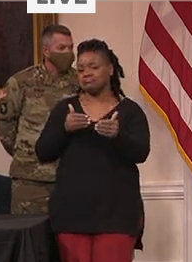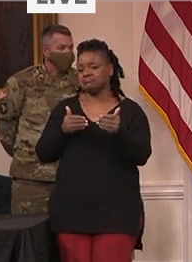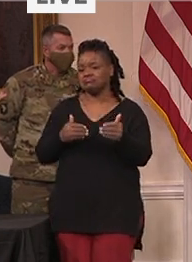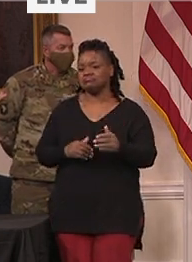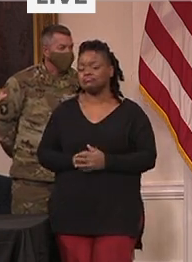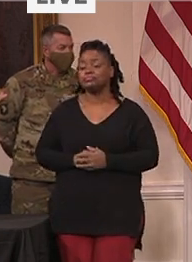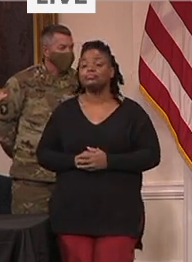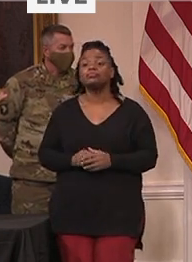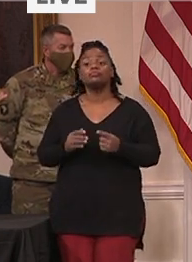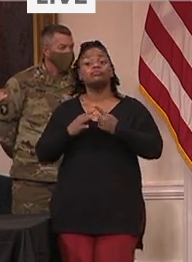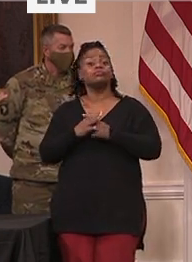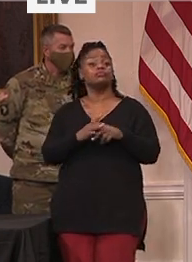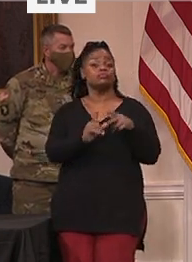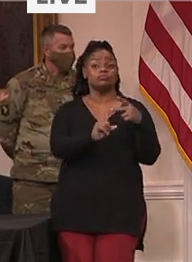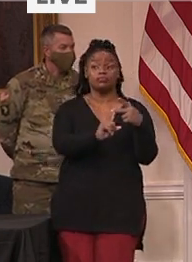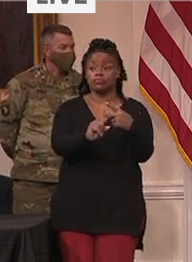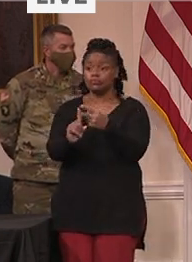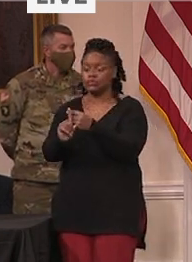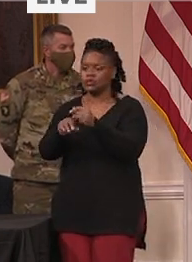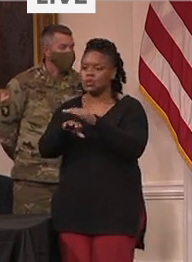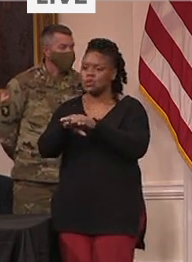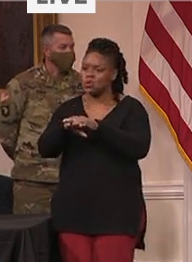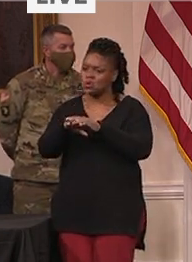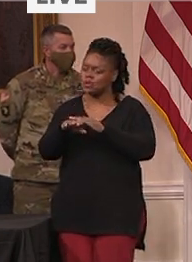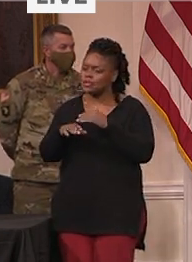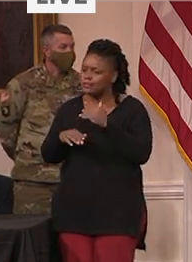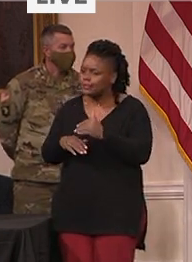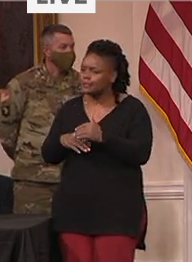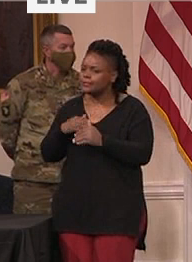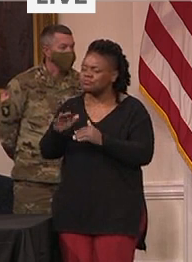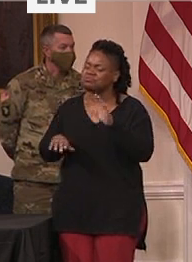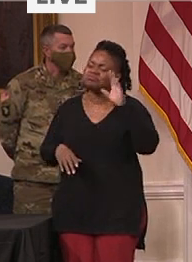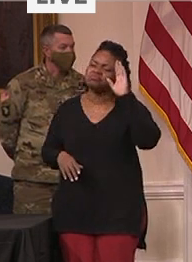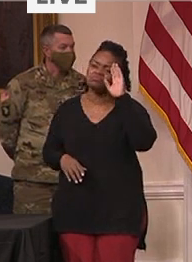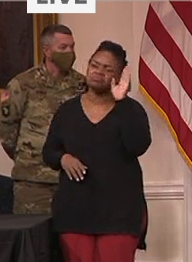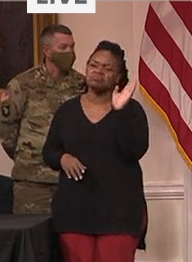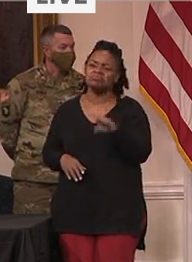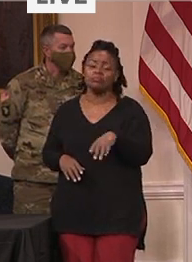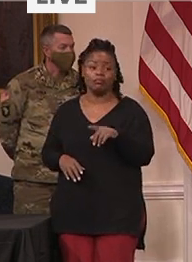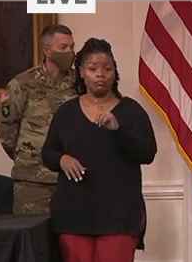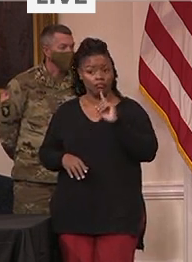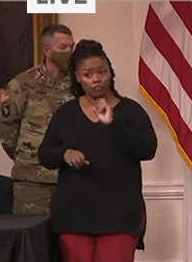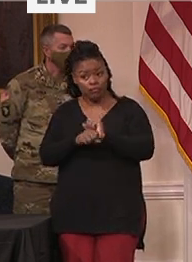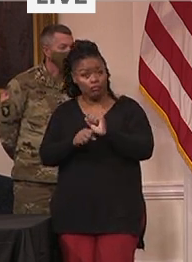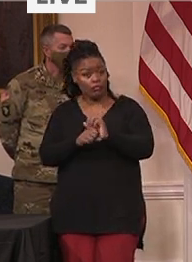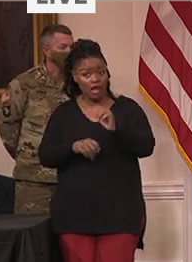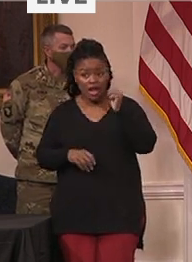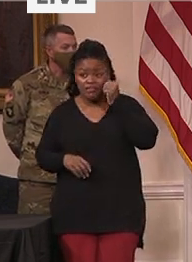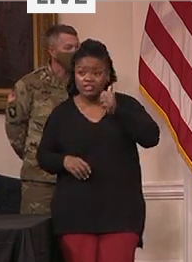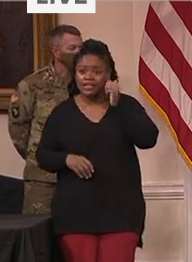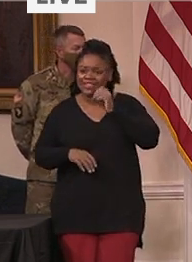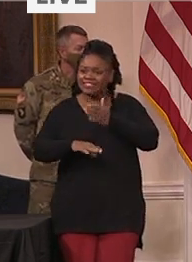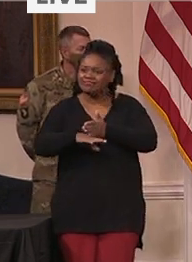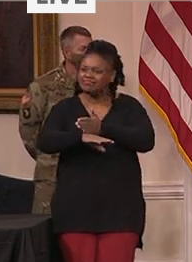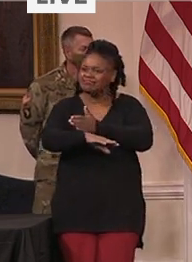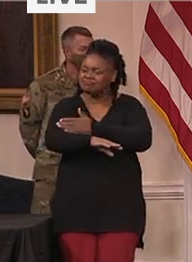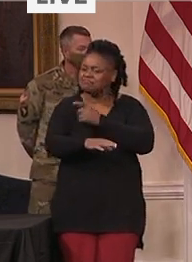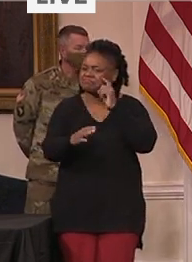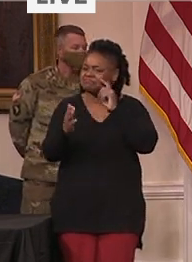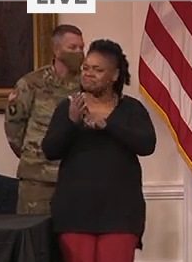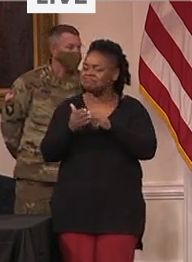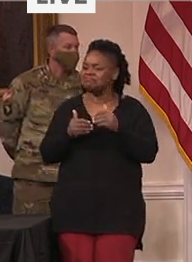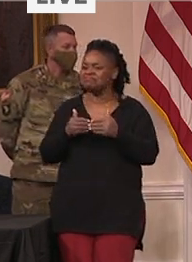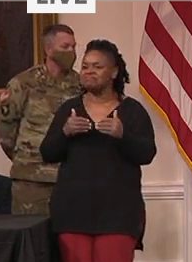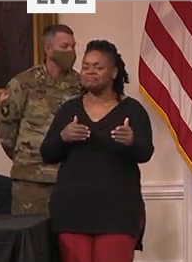couple of weeks, I can assure you that it is improving every day. Our numbers in Maryland are in line with the